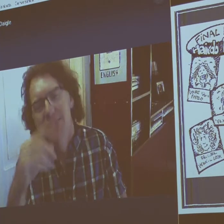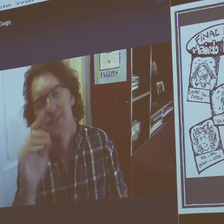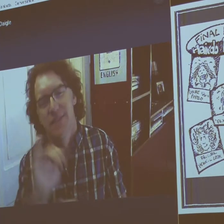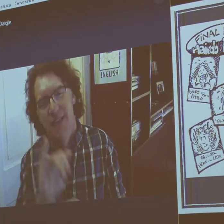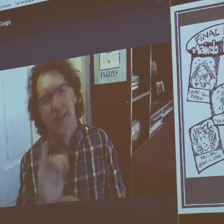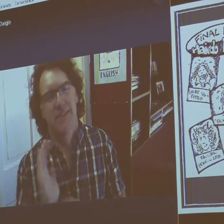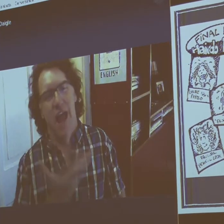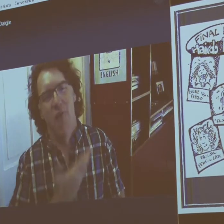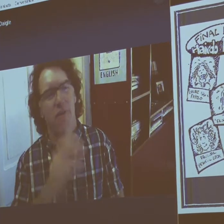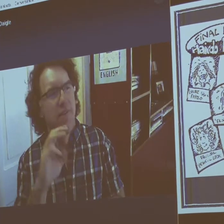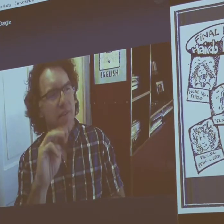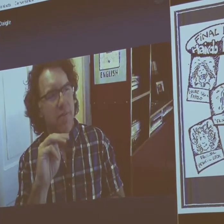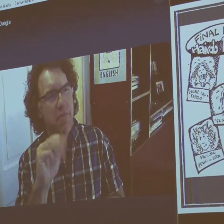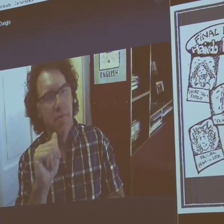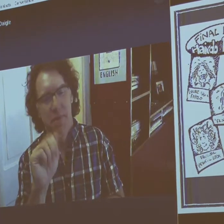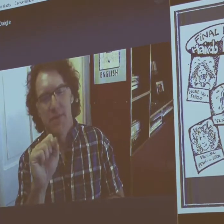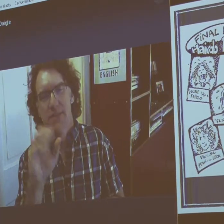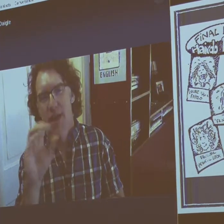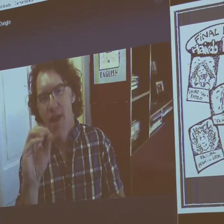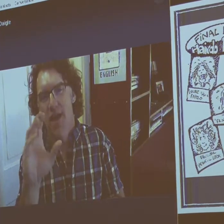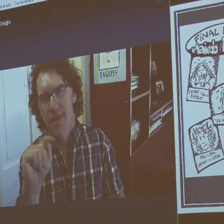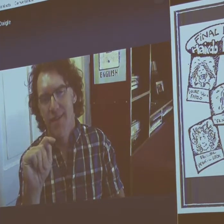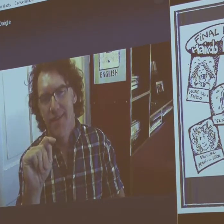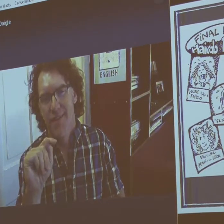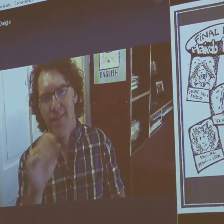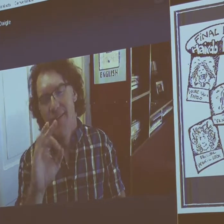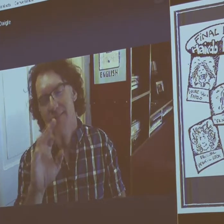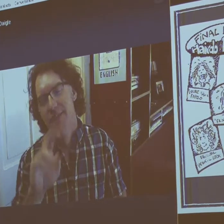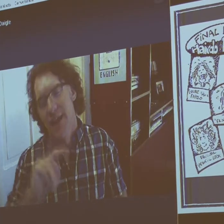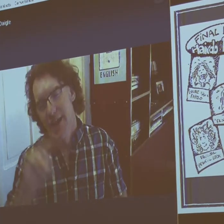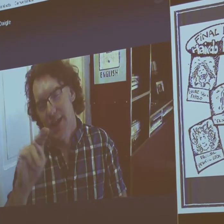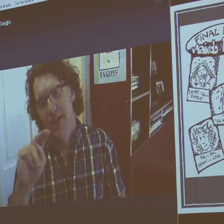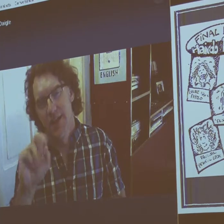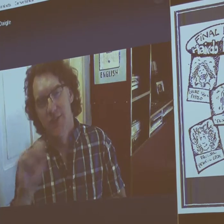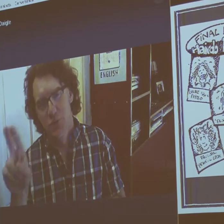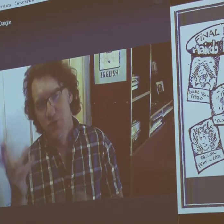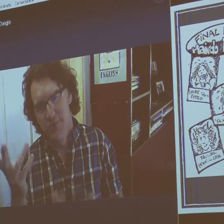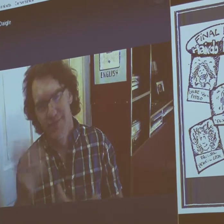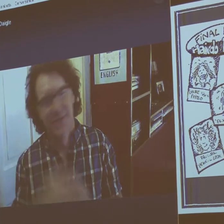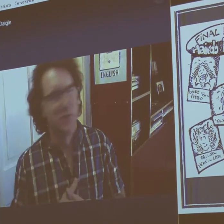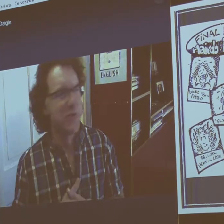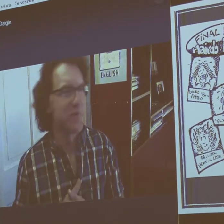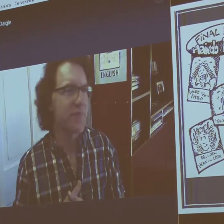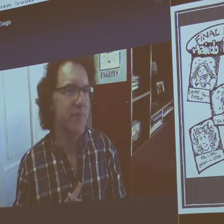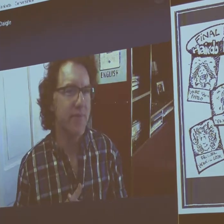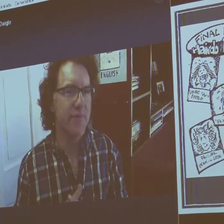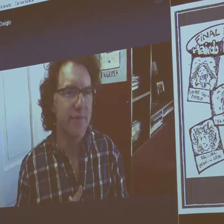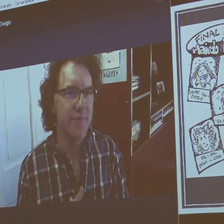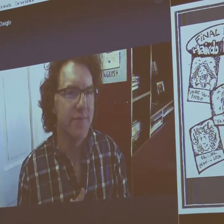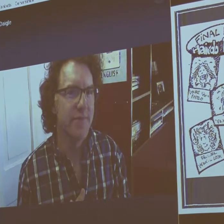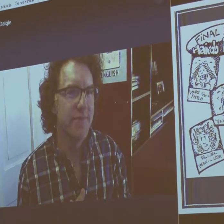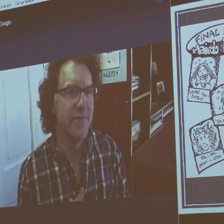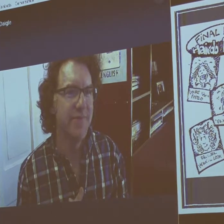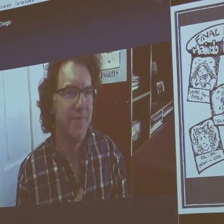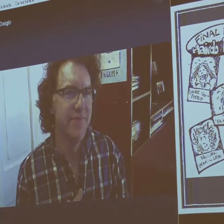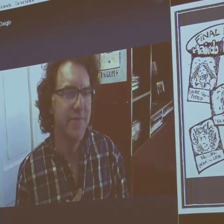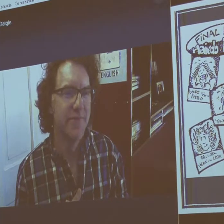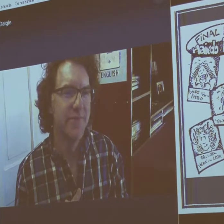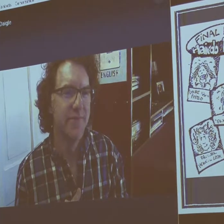You might be wondering why I have a wolf. That's because the wolf was Northern State University's mascots.